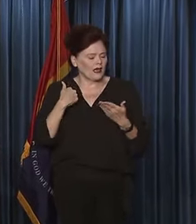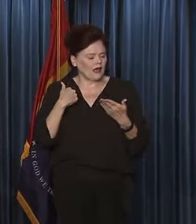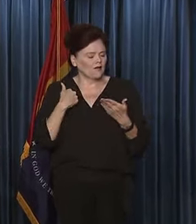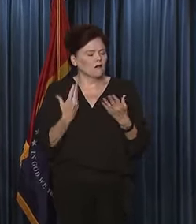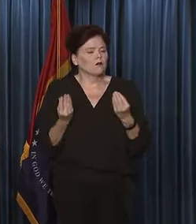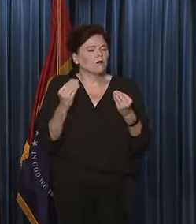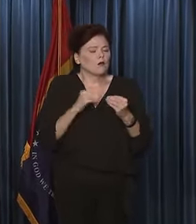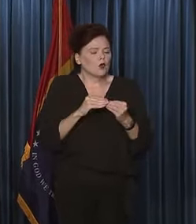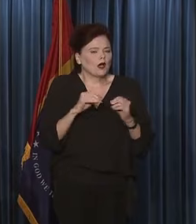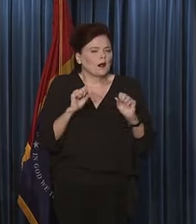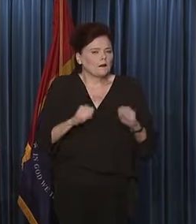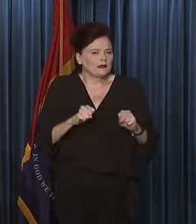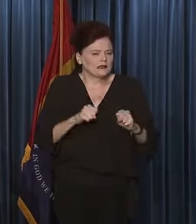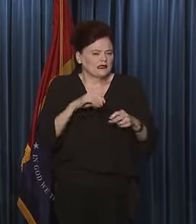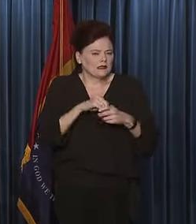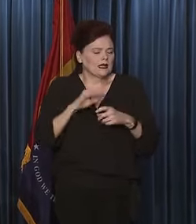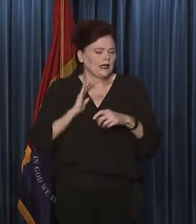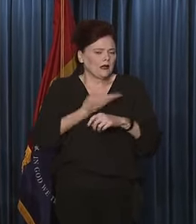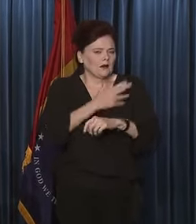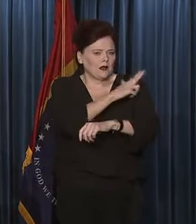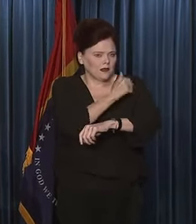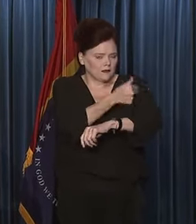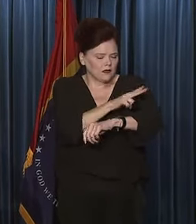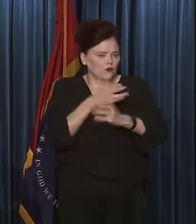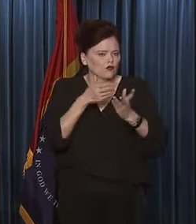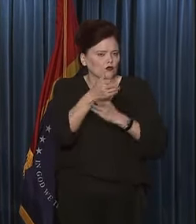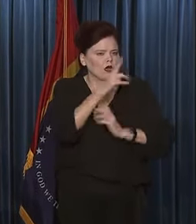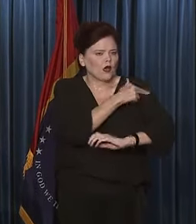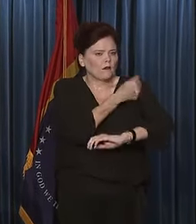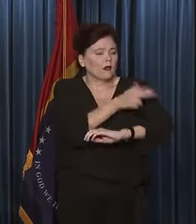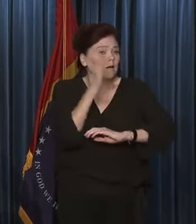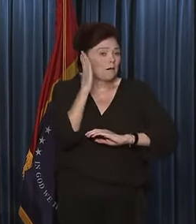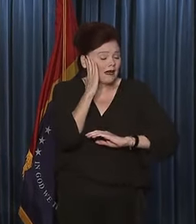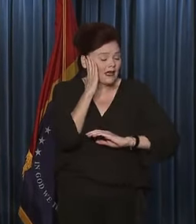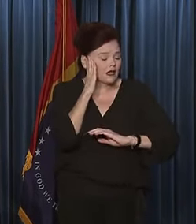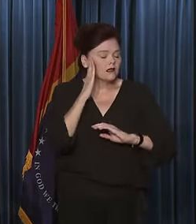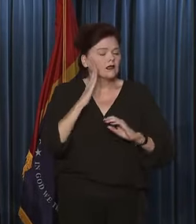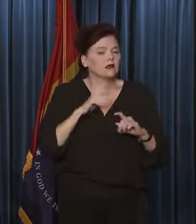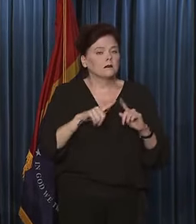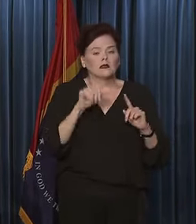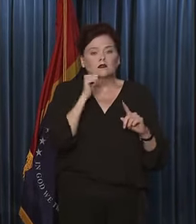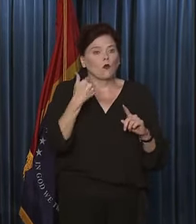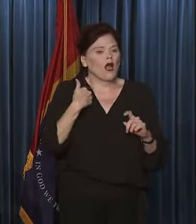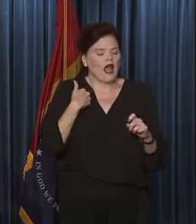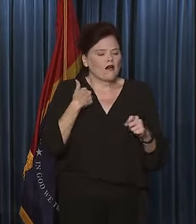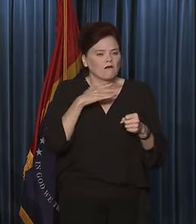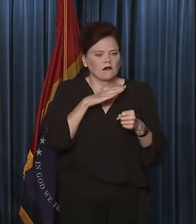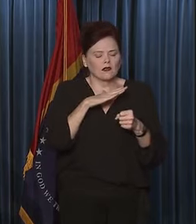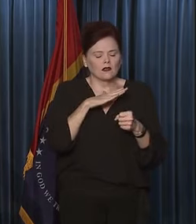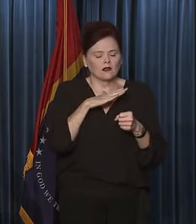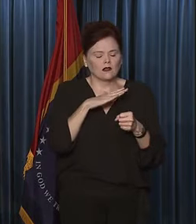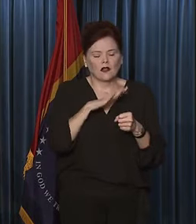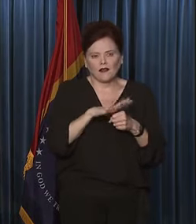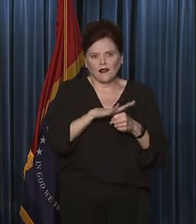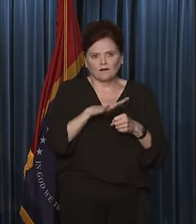capacity in our hospitals through hospital beds. But we don't have a significant ability to add patients because